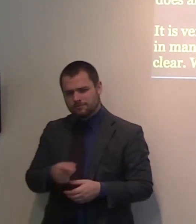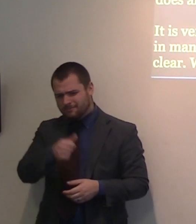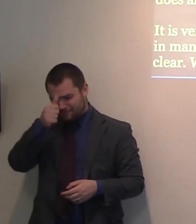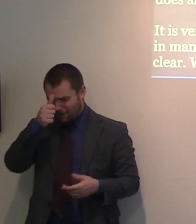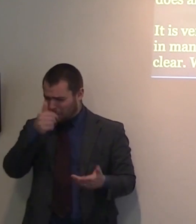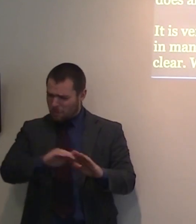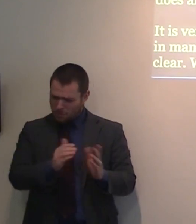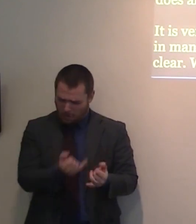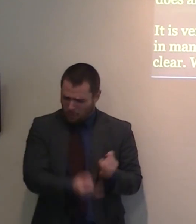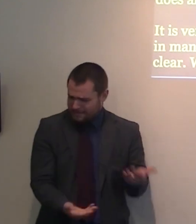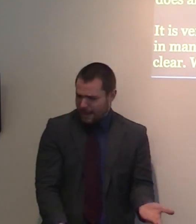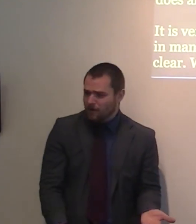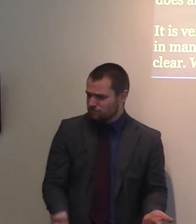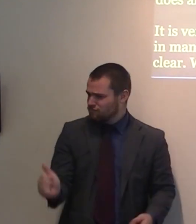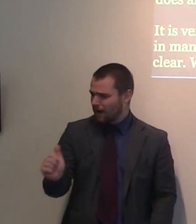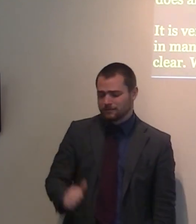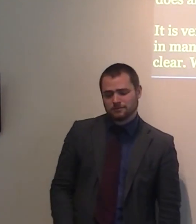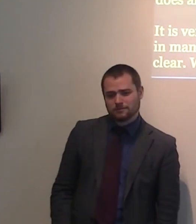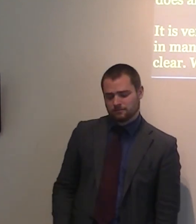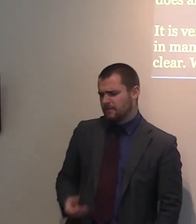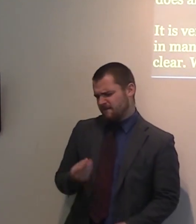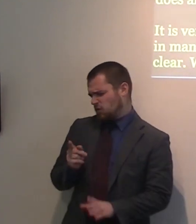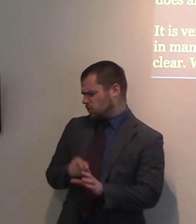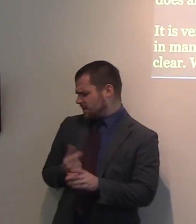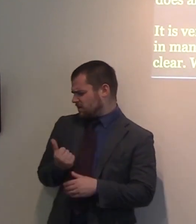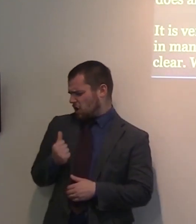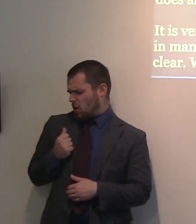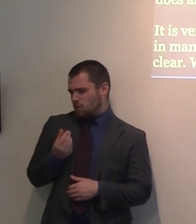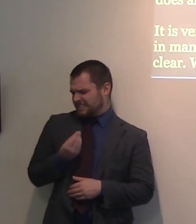nowadays is of no shame again.